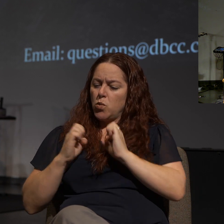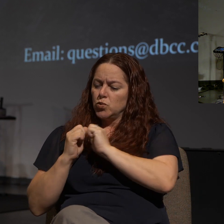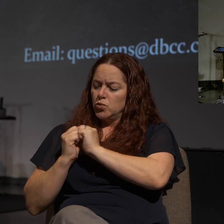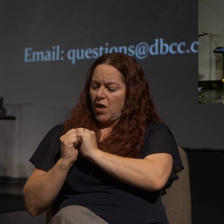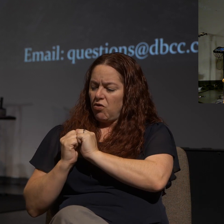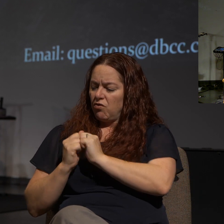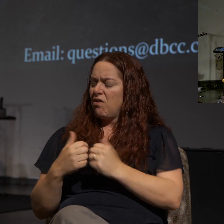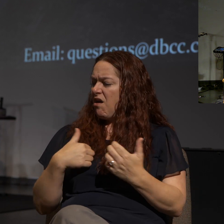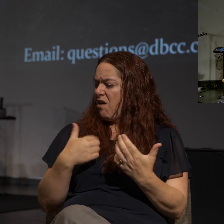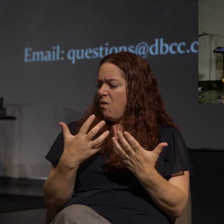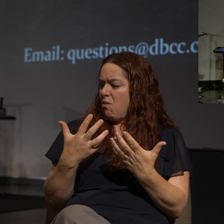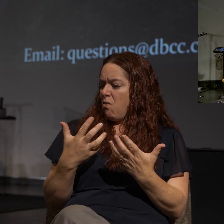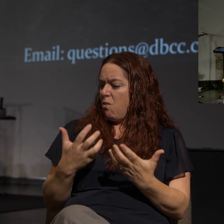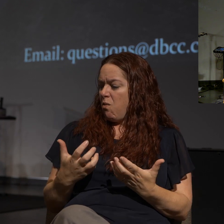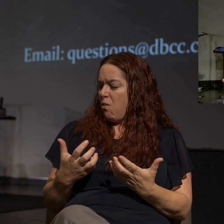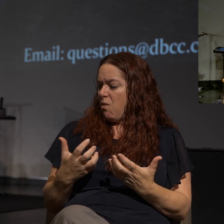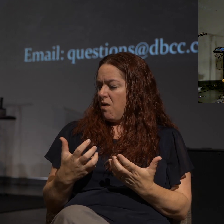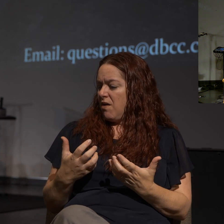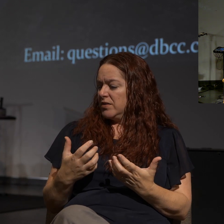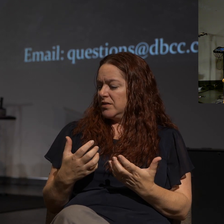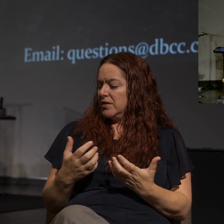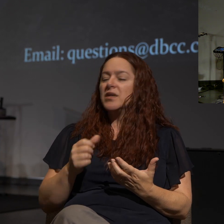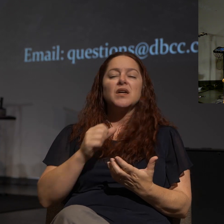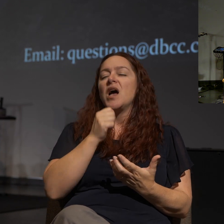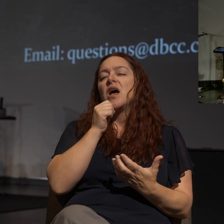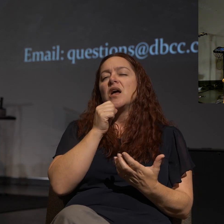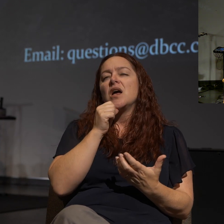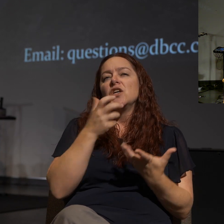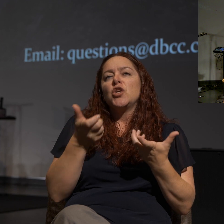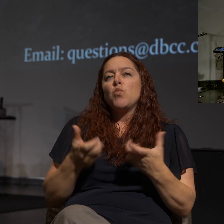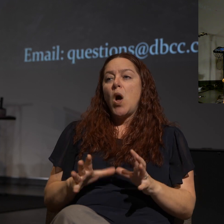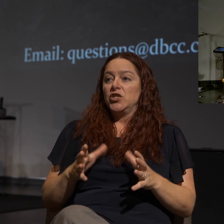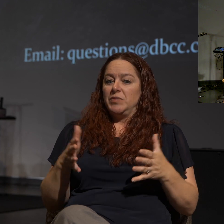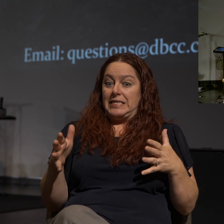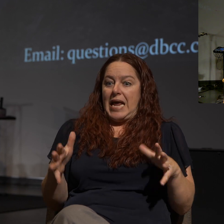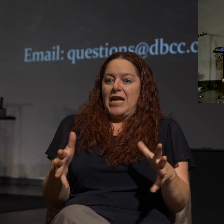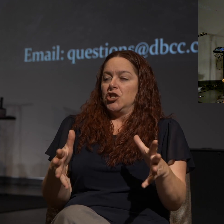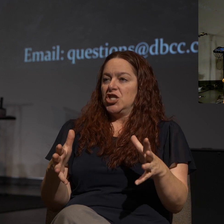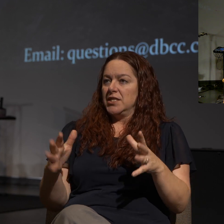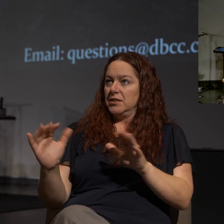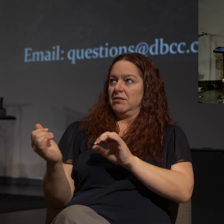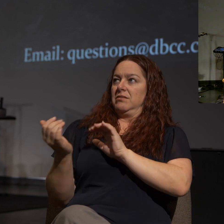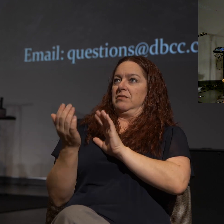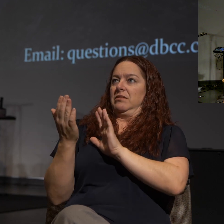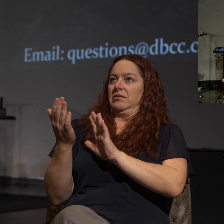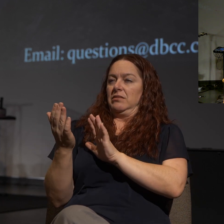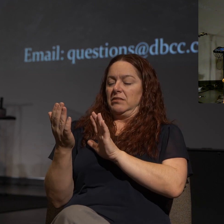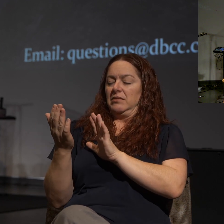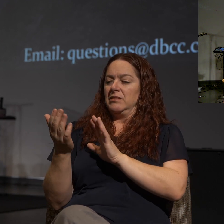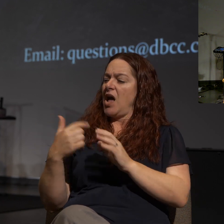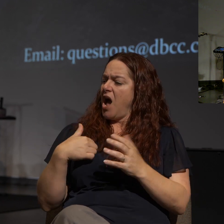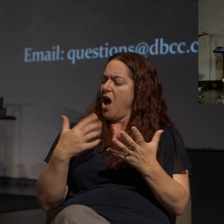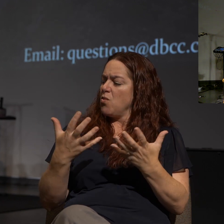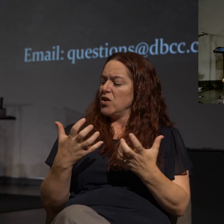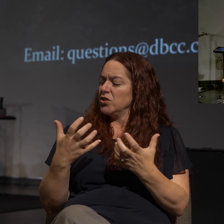I want to be a non-anxious presence, as Australian pastor Mark Sayers wrote in his book. I want to be a non-anxious